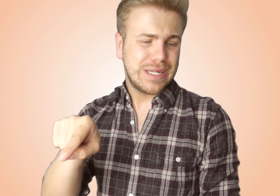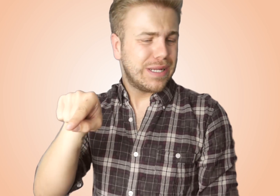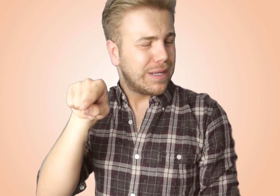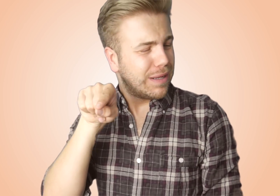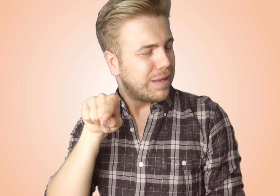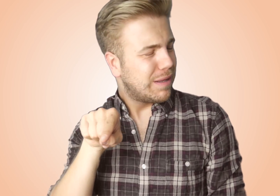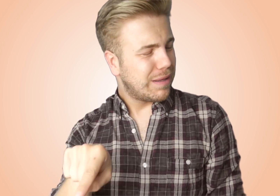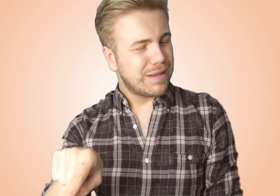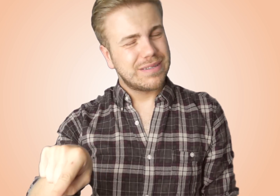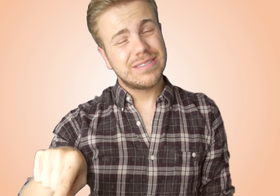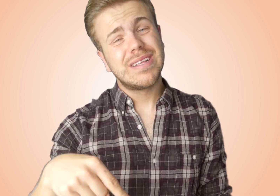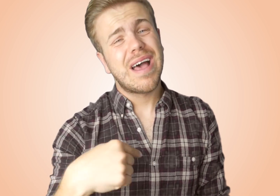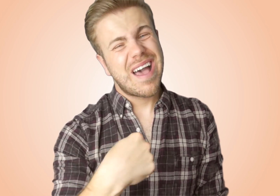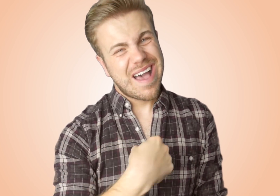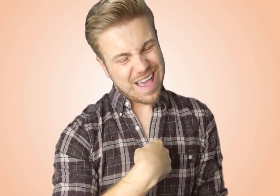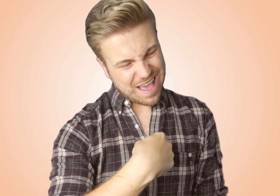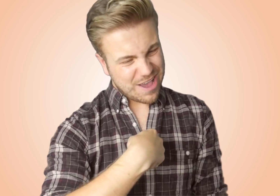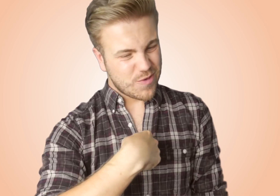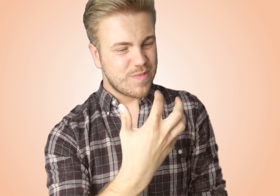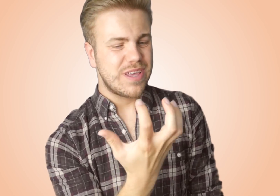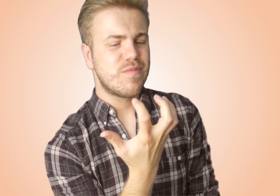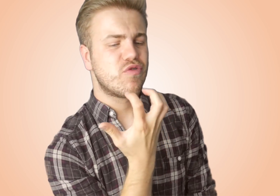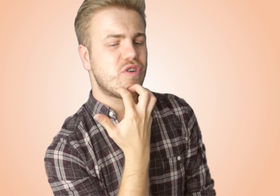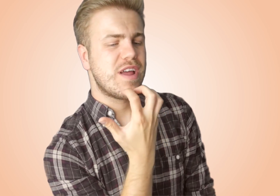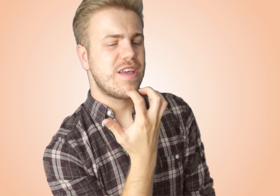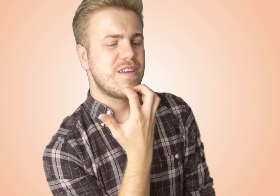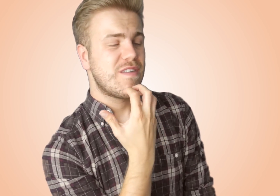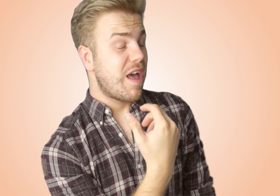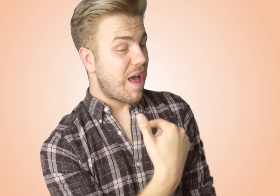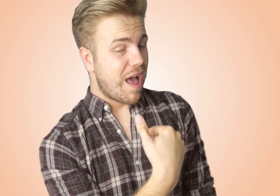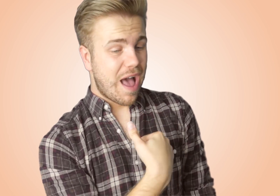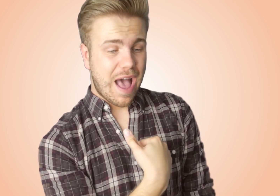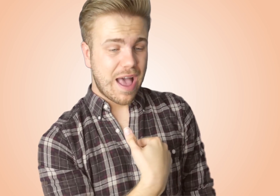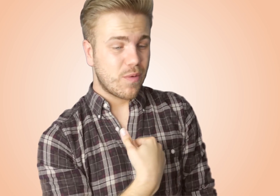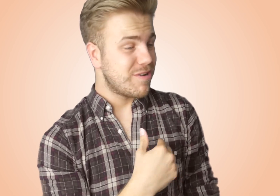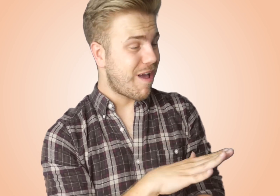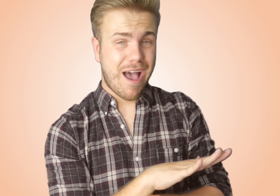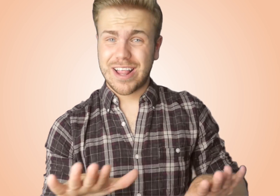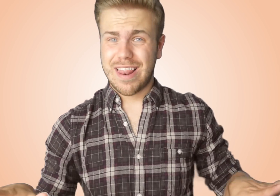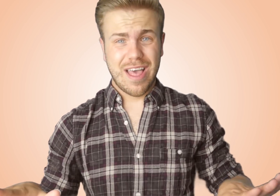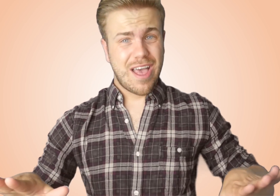is I will be brave I will not let